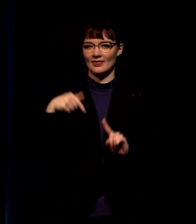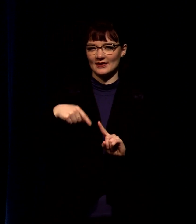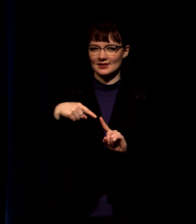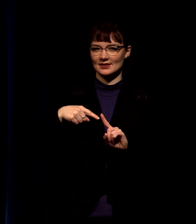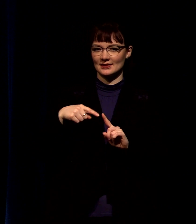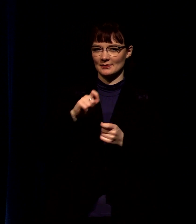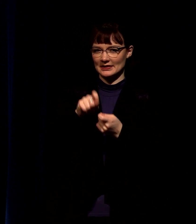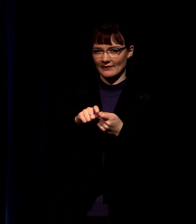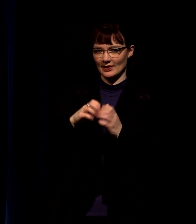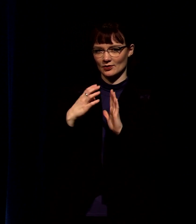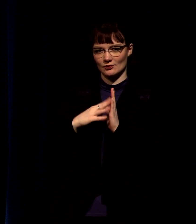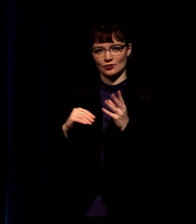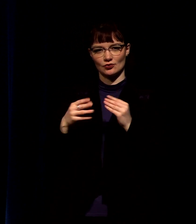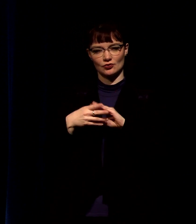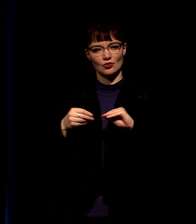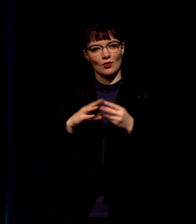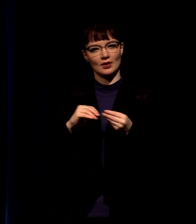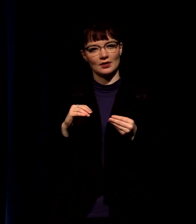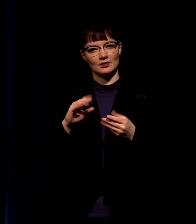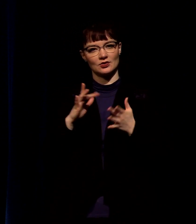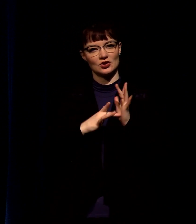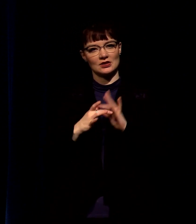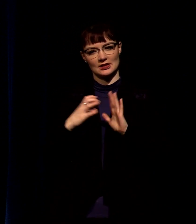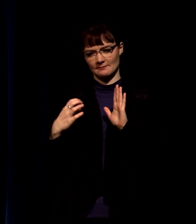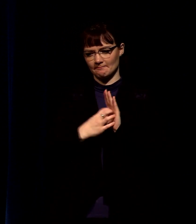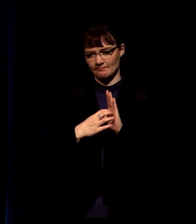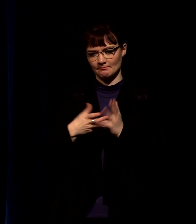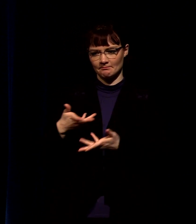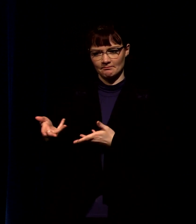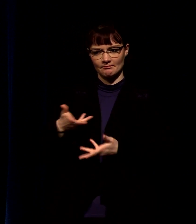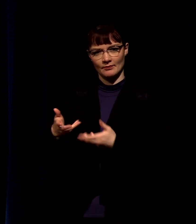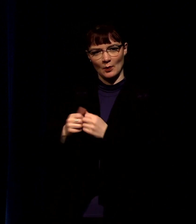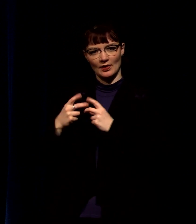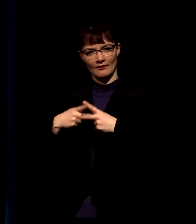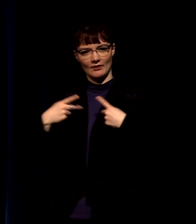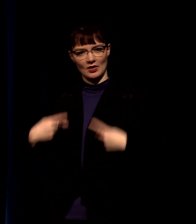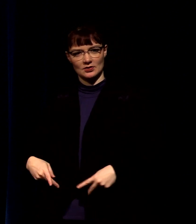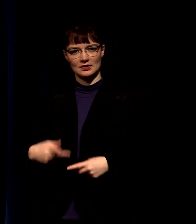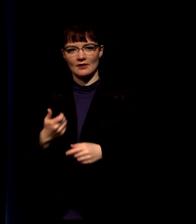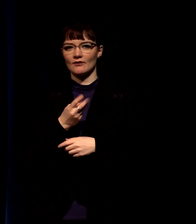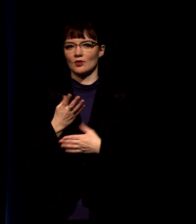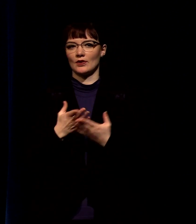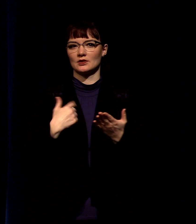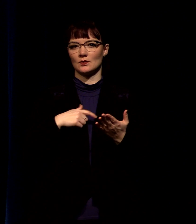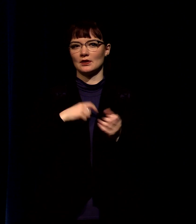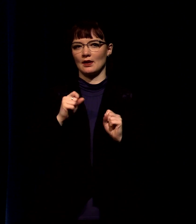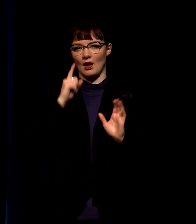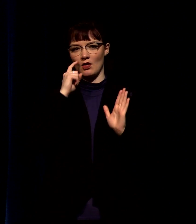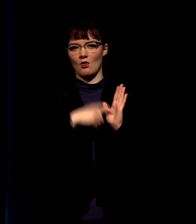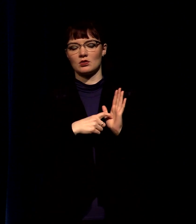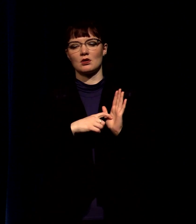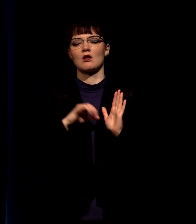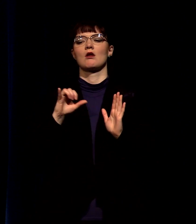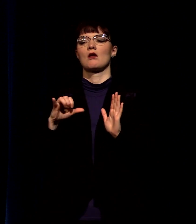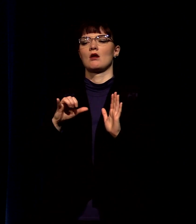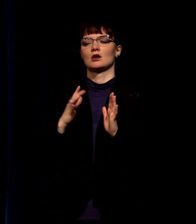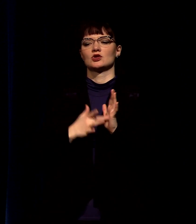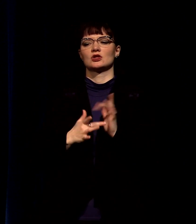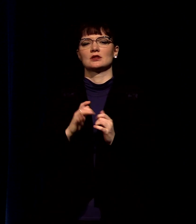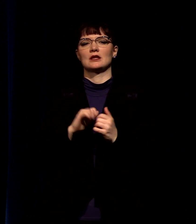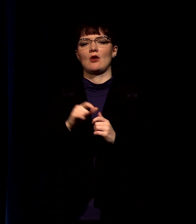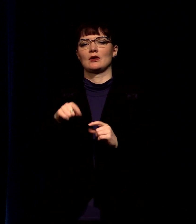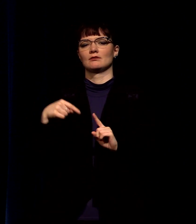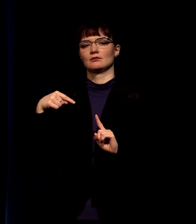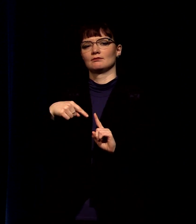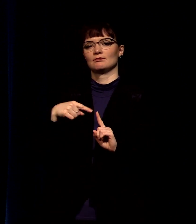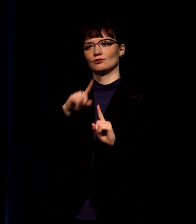interaction with jesus there's a couple of very clear things that we can watch that we can learn from and see how jesus lives in this